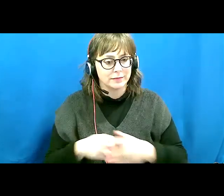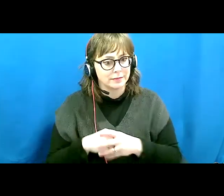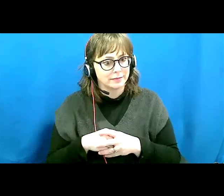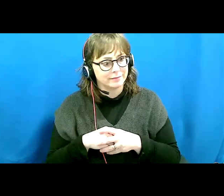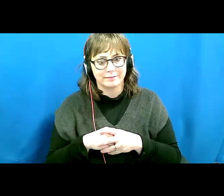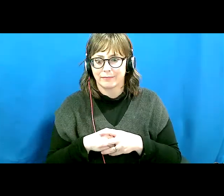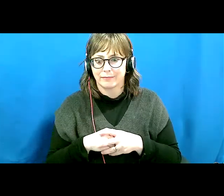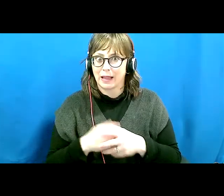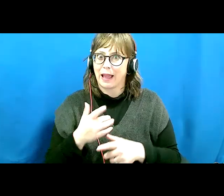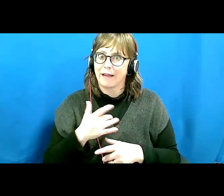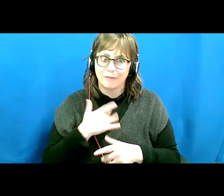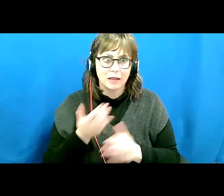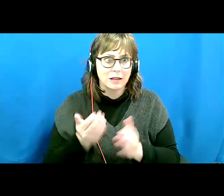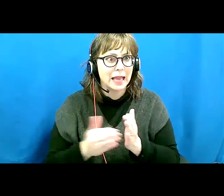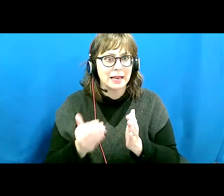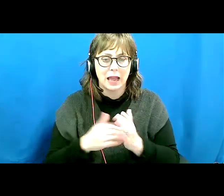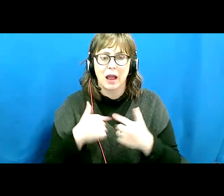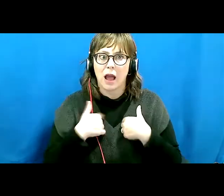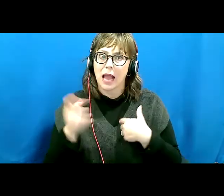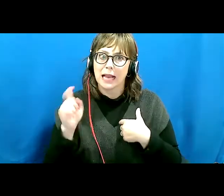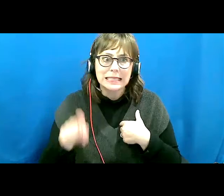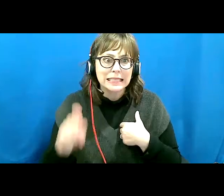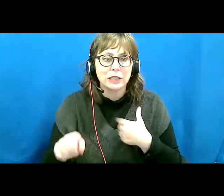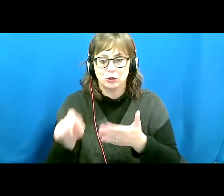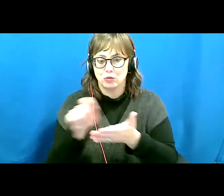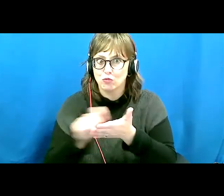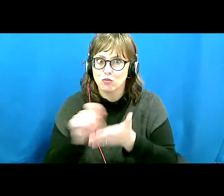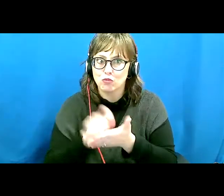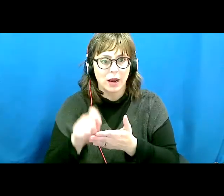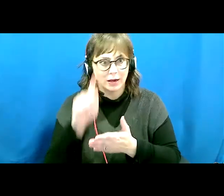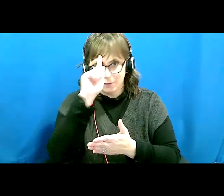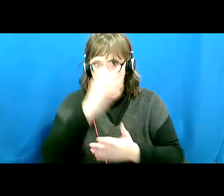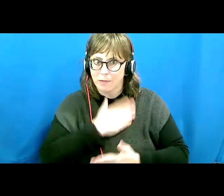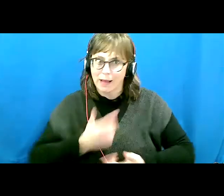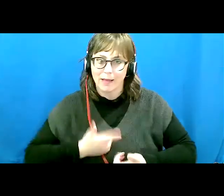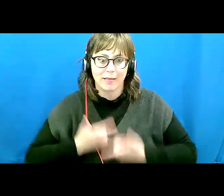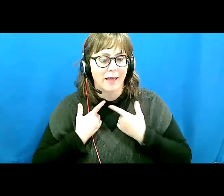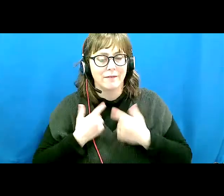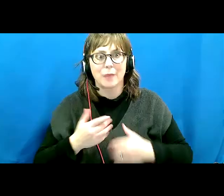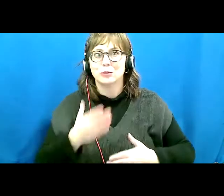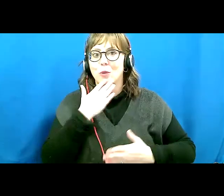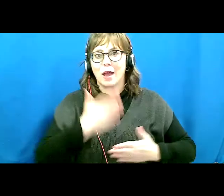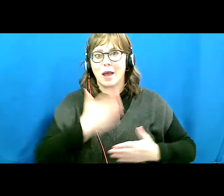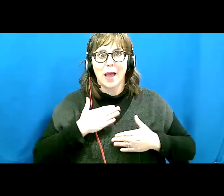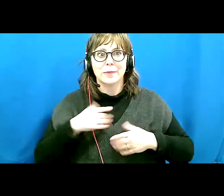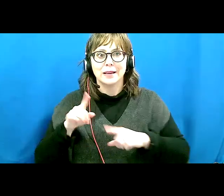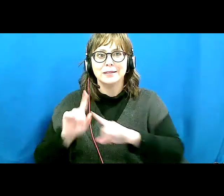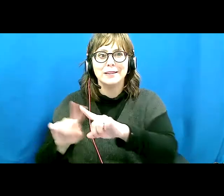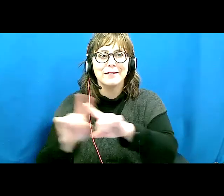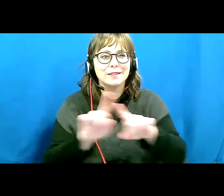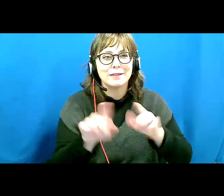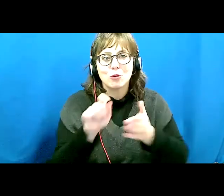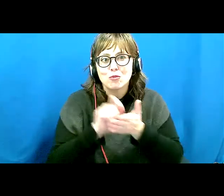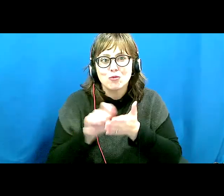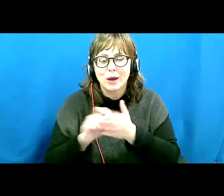to write for my life. So I'm pleased we're all writing together. And I'm moving in gradually